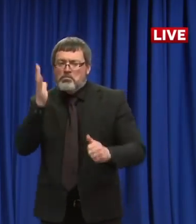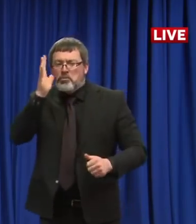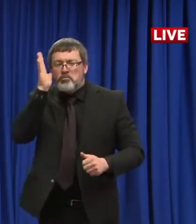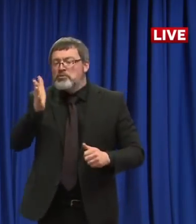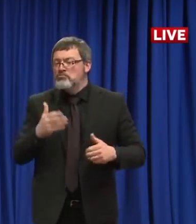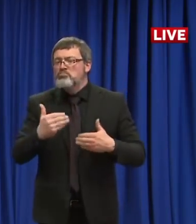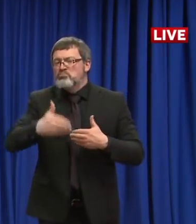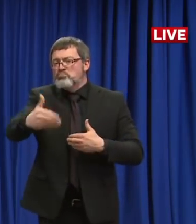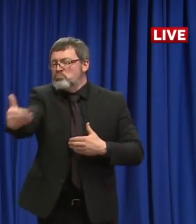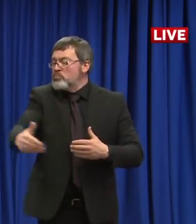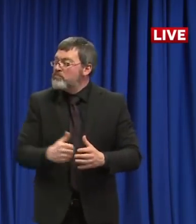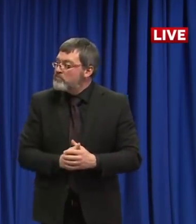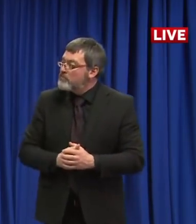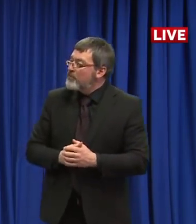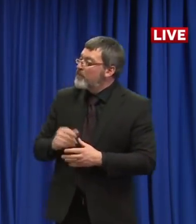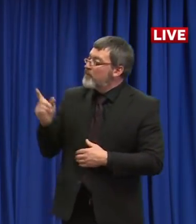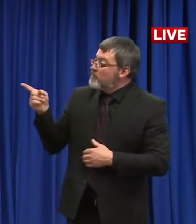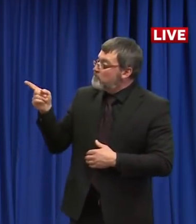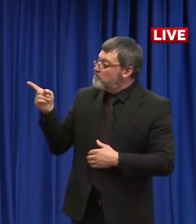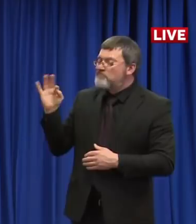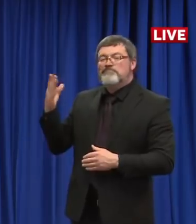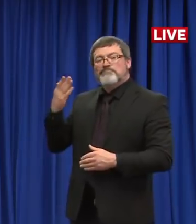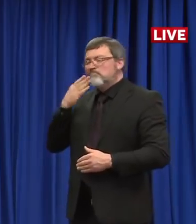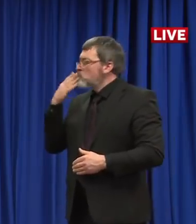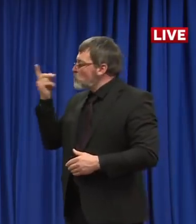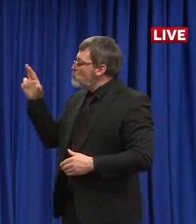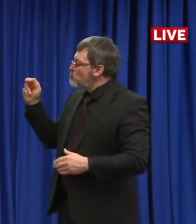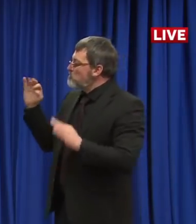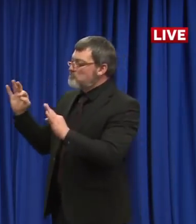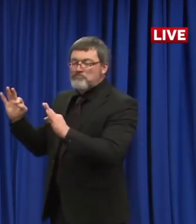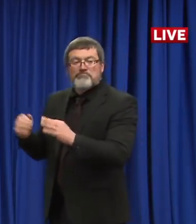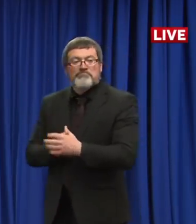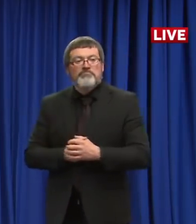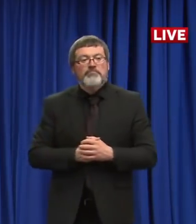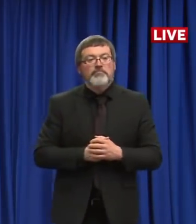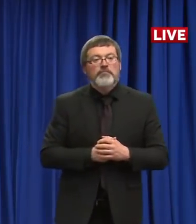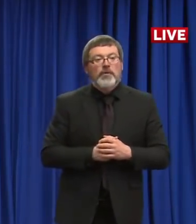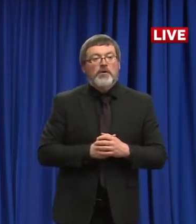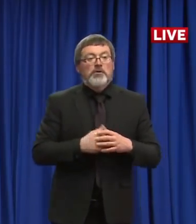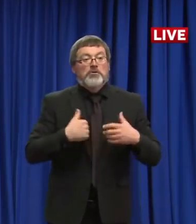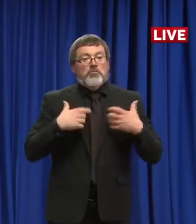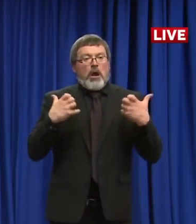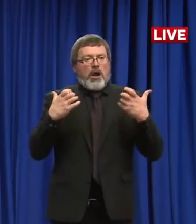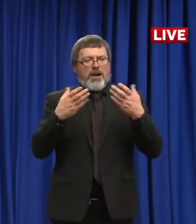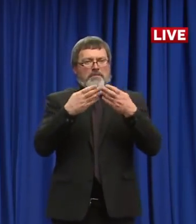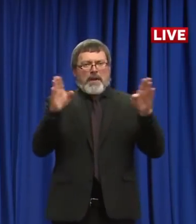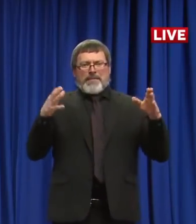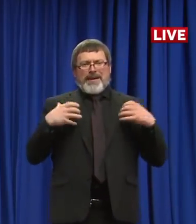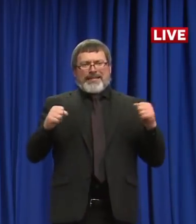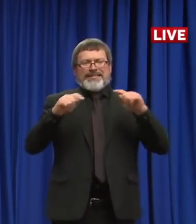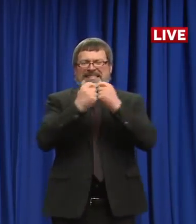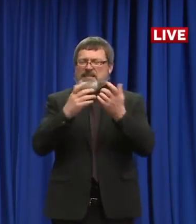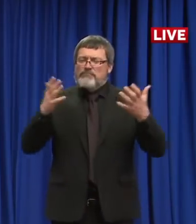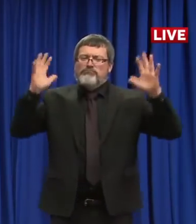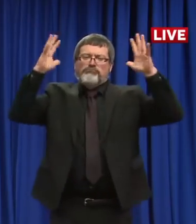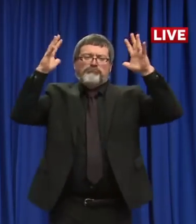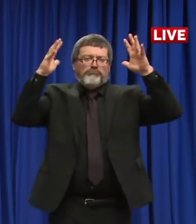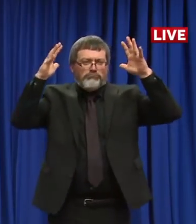Thank you very much, Dr Chankin. The team at Public Health continues to a great job for the state of New Hampshire. They really do.